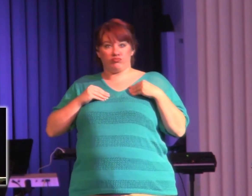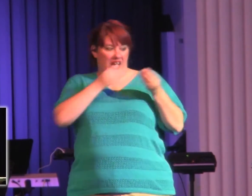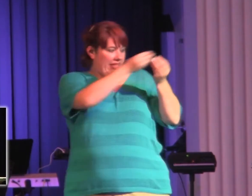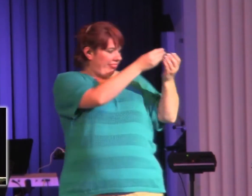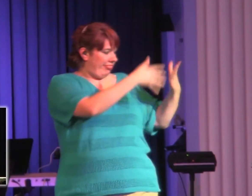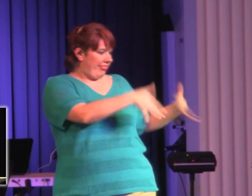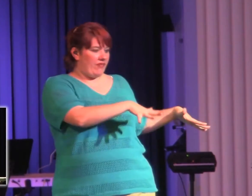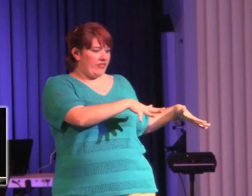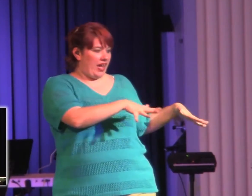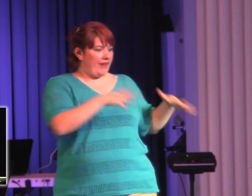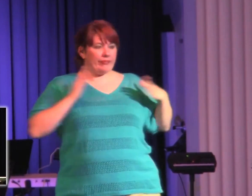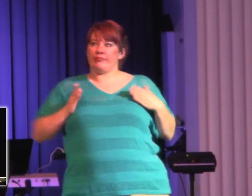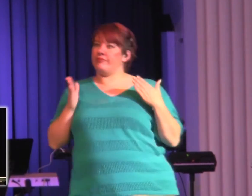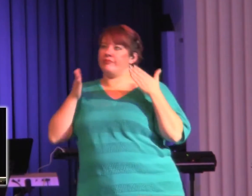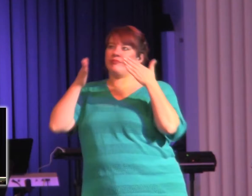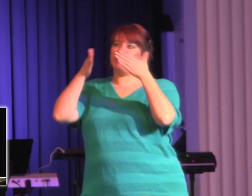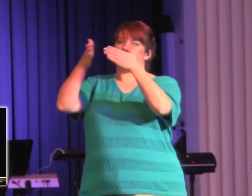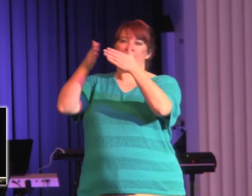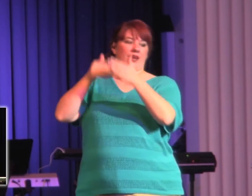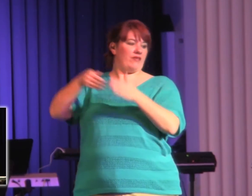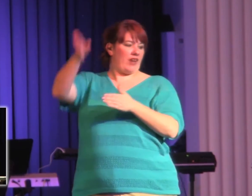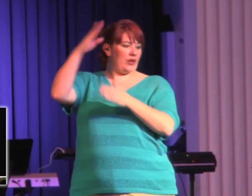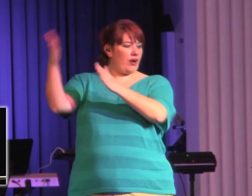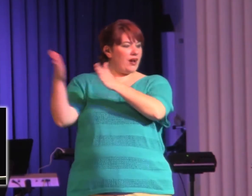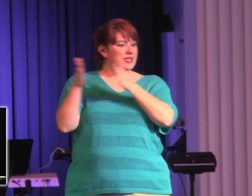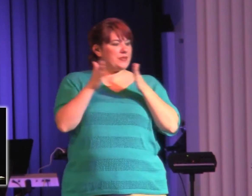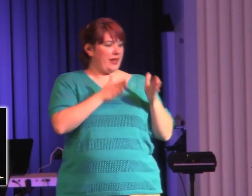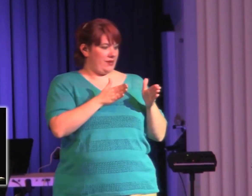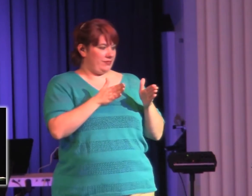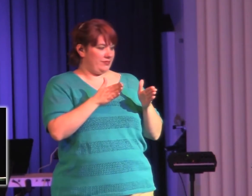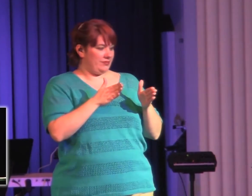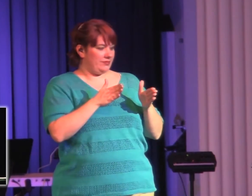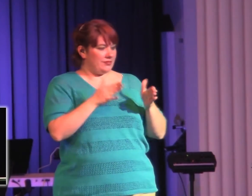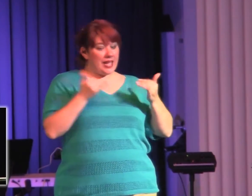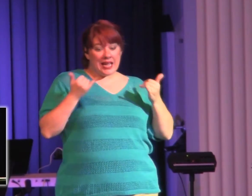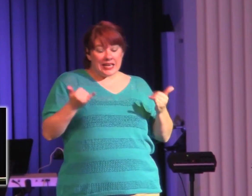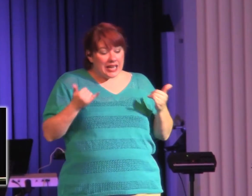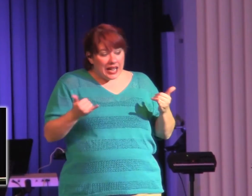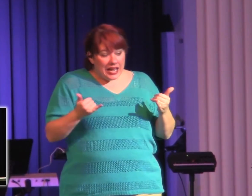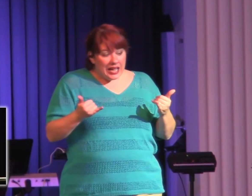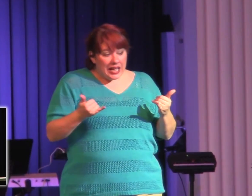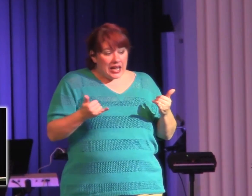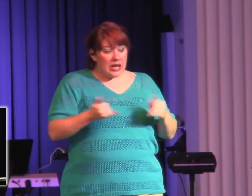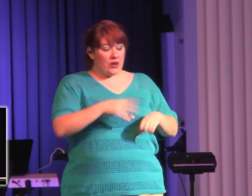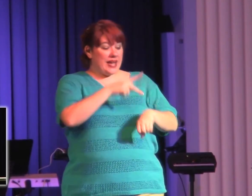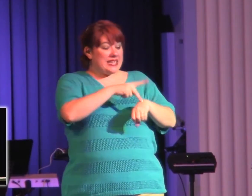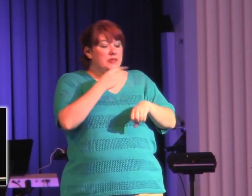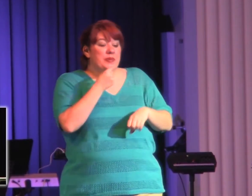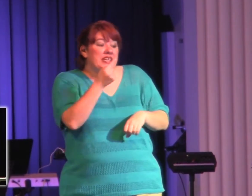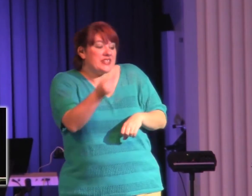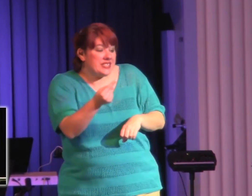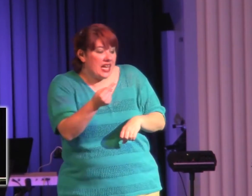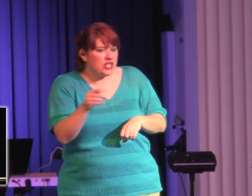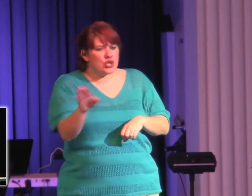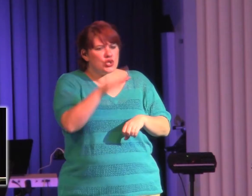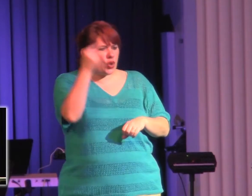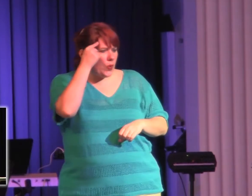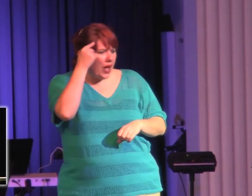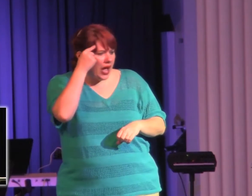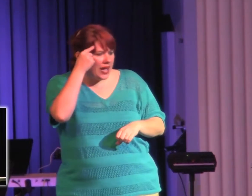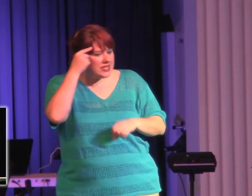all of a sudden now I'm figuring all this out. And as Peter says, prepare your minds for action.